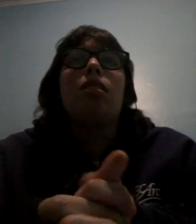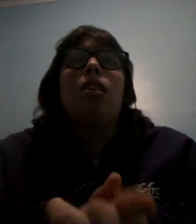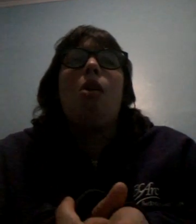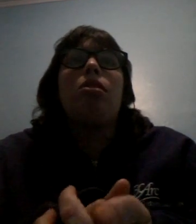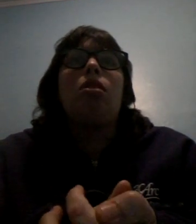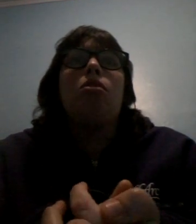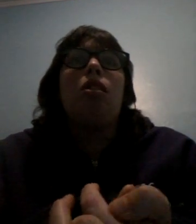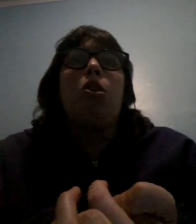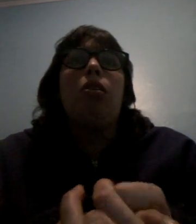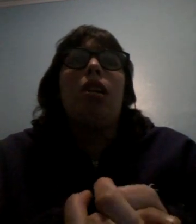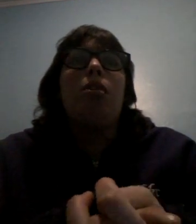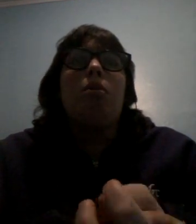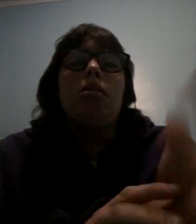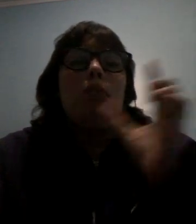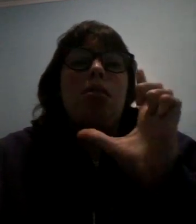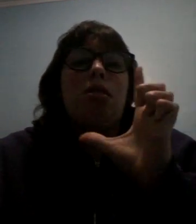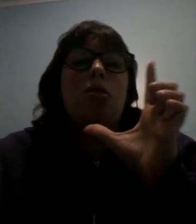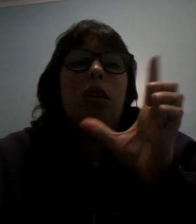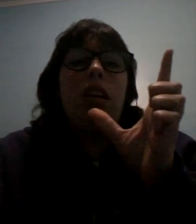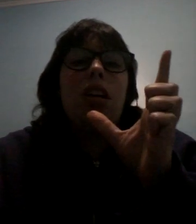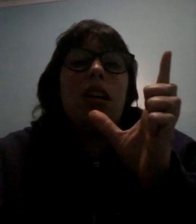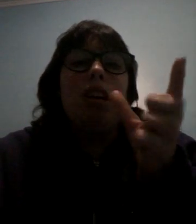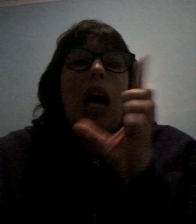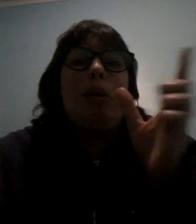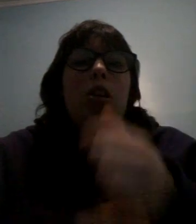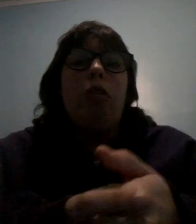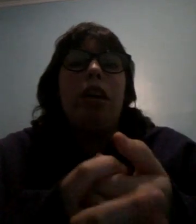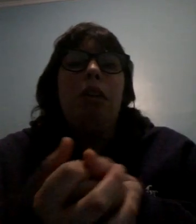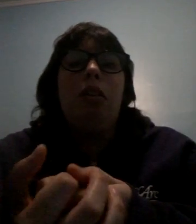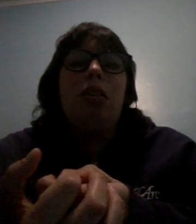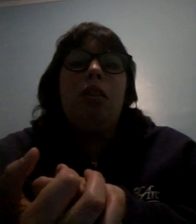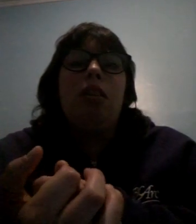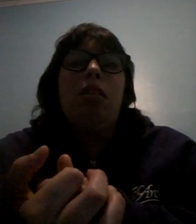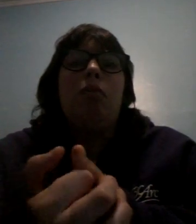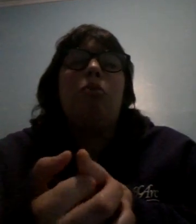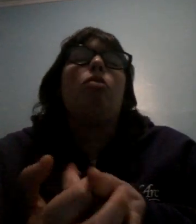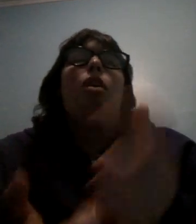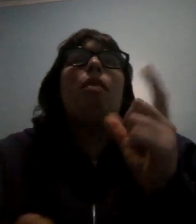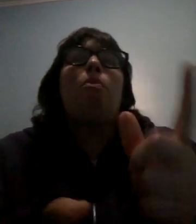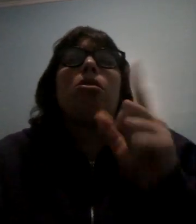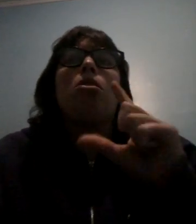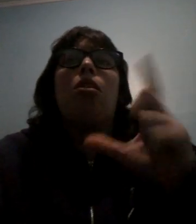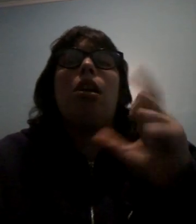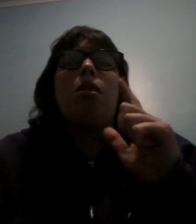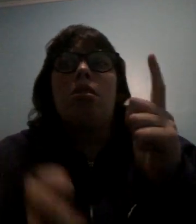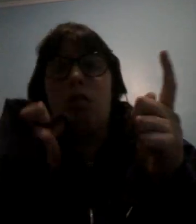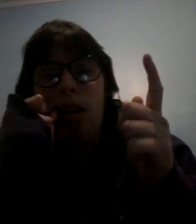I was going to do a Q&A because I posted a story on my Q&A well I posted a story on my Instagram